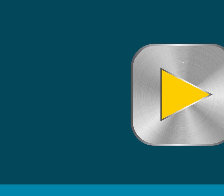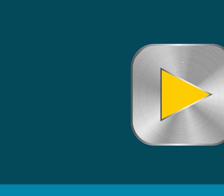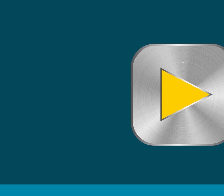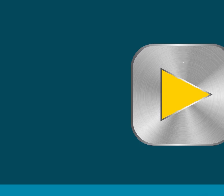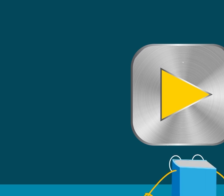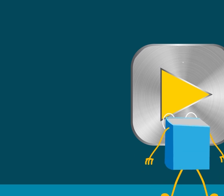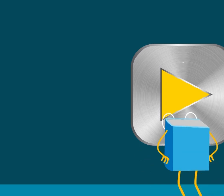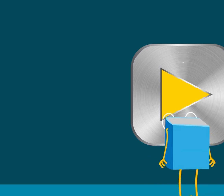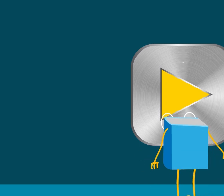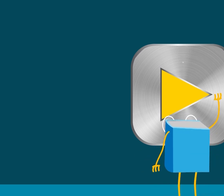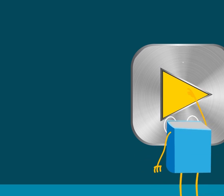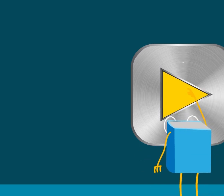Whoopee!